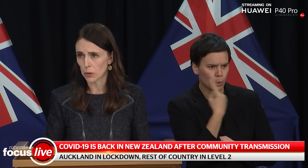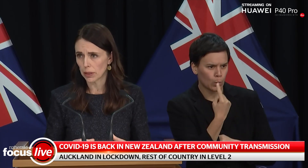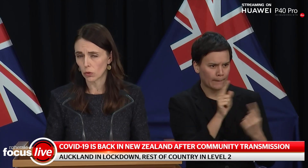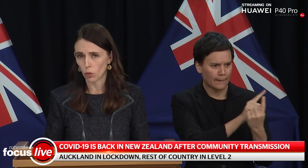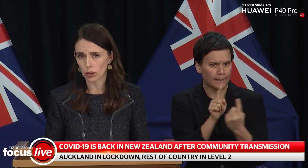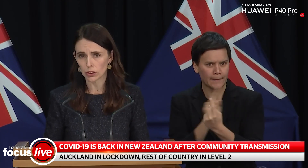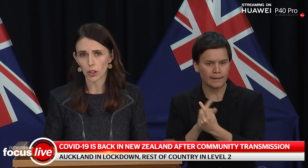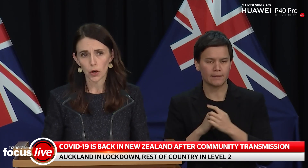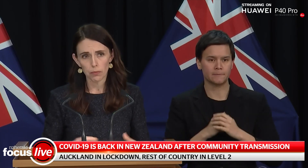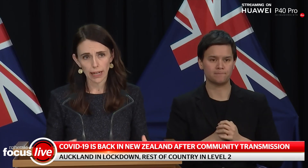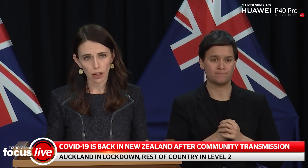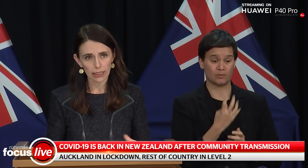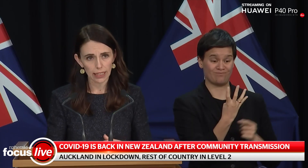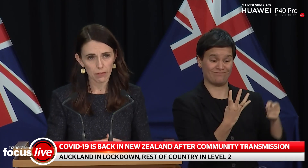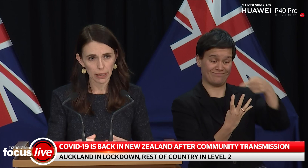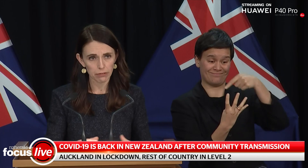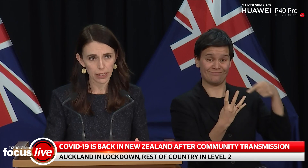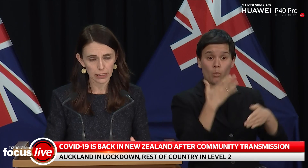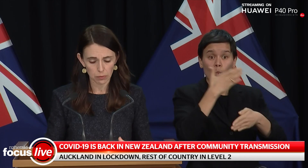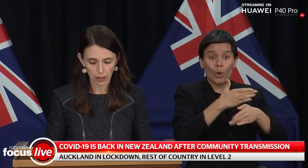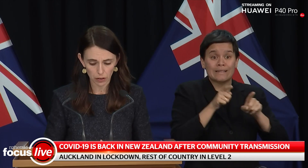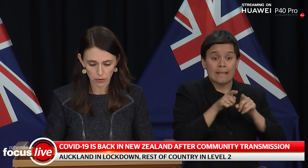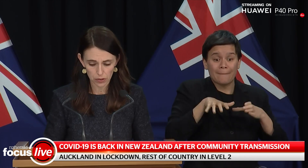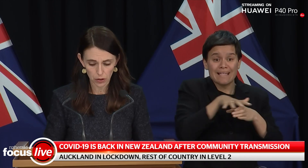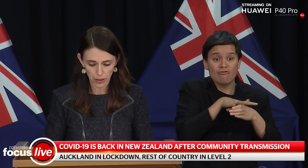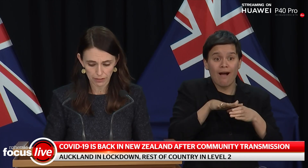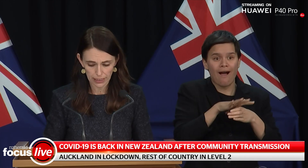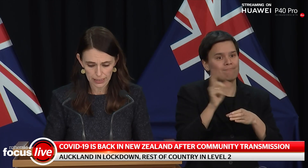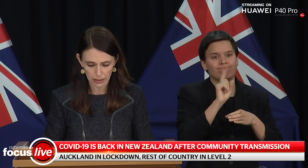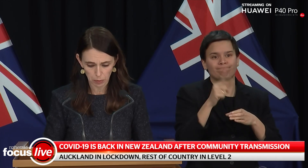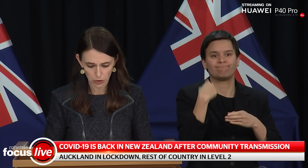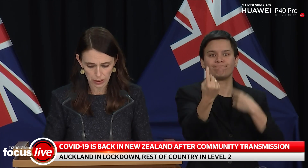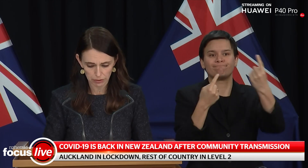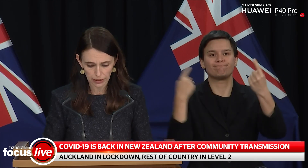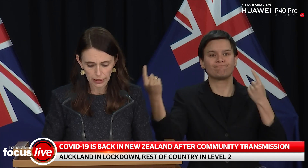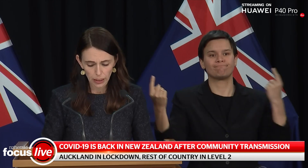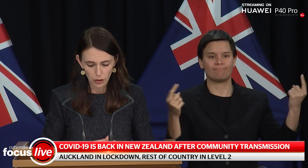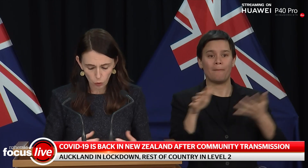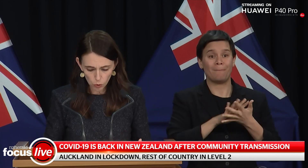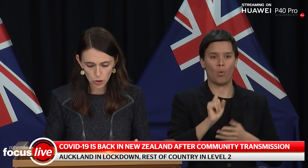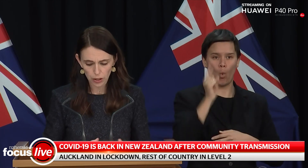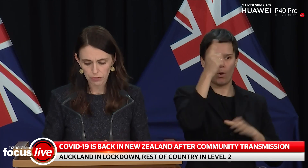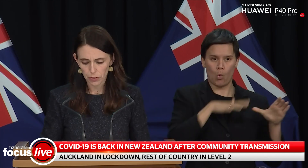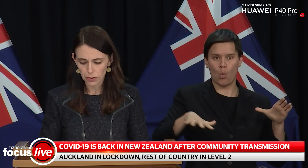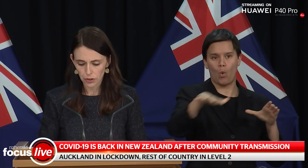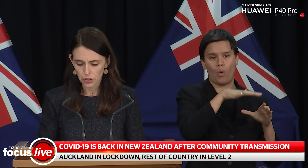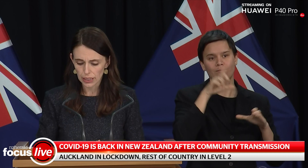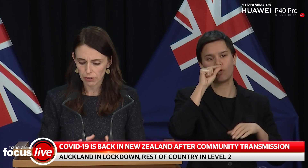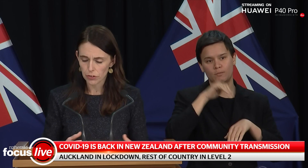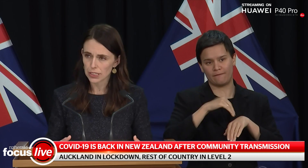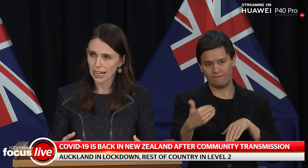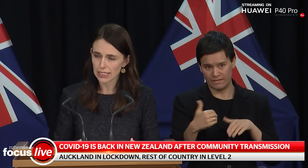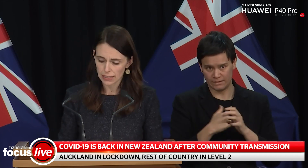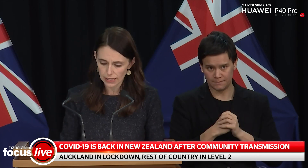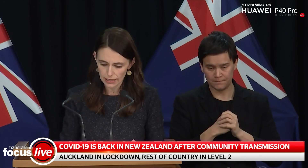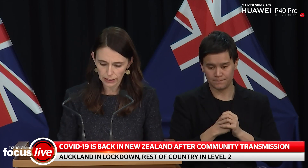suburb in Auckland who may likely have been affected by those who have tested positive. You'll also have heard that